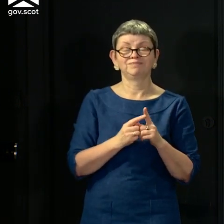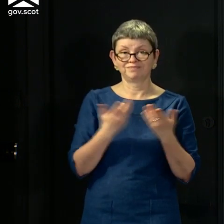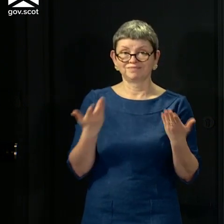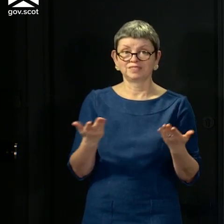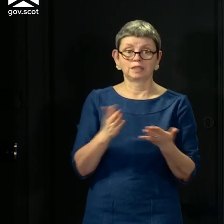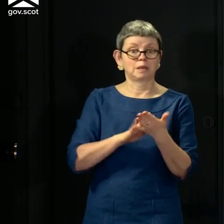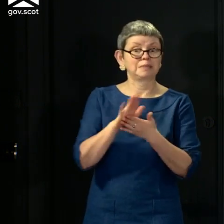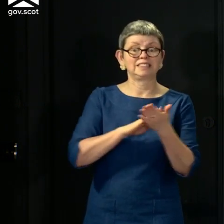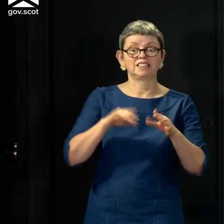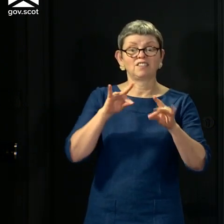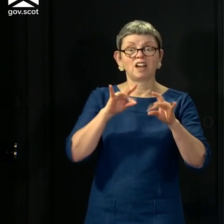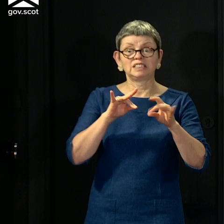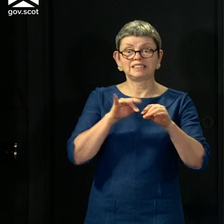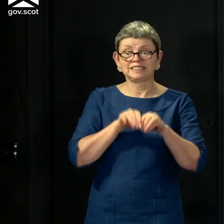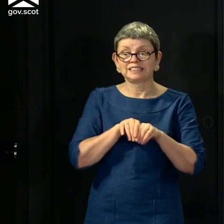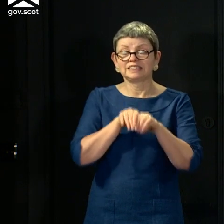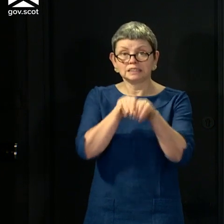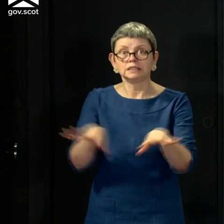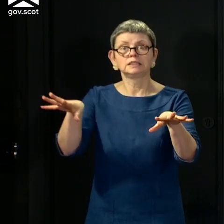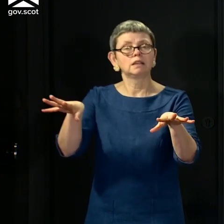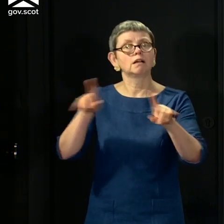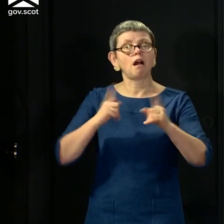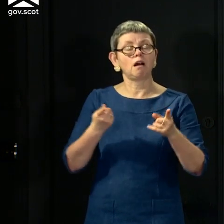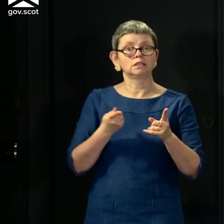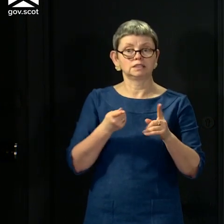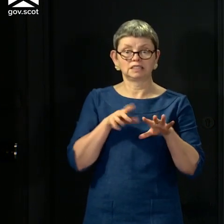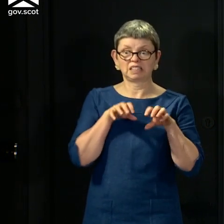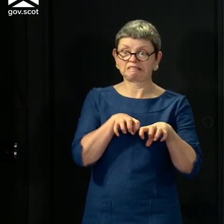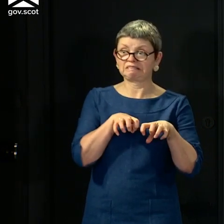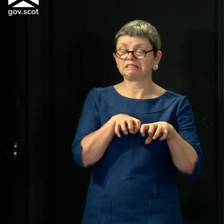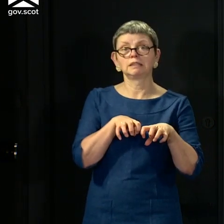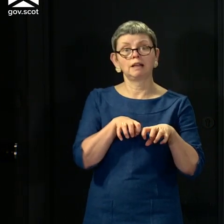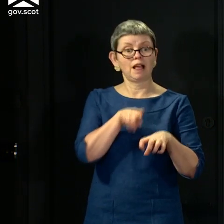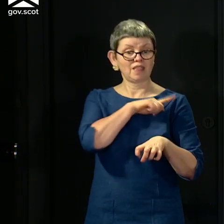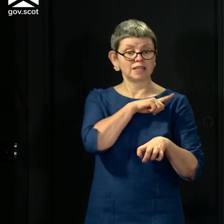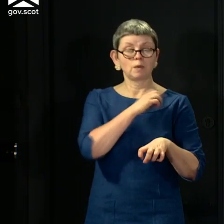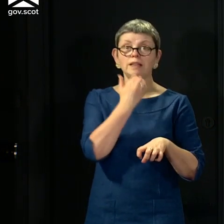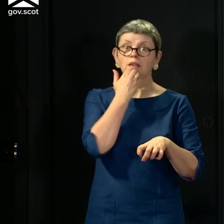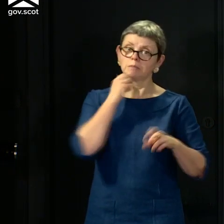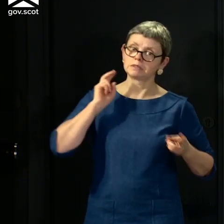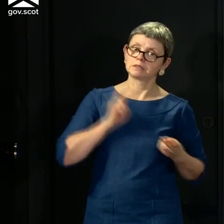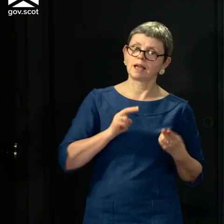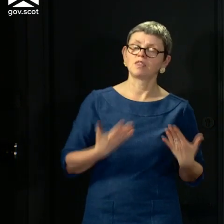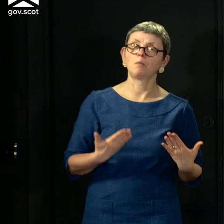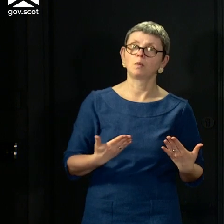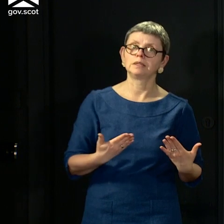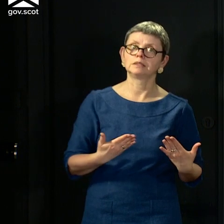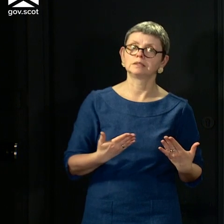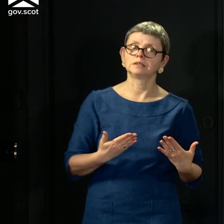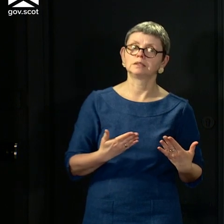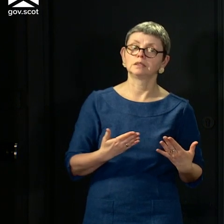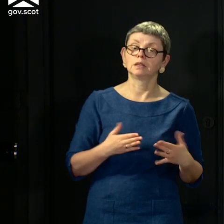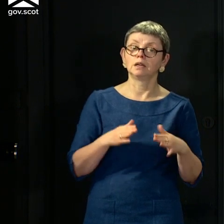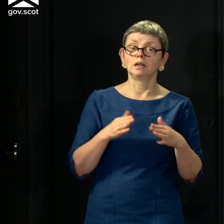can't hop from one to another. And that is what is allowing us to suppress it right now. But the more we start